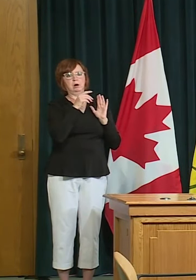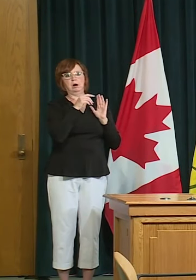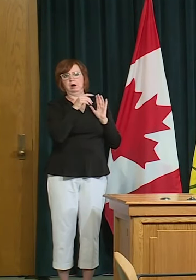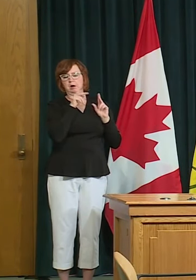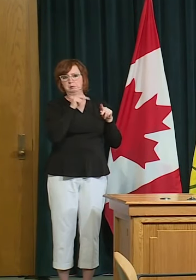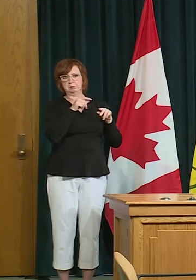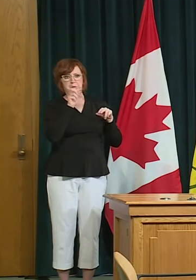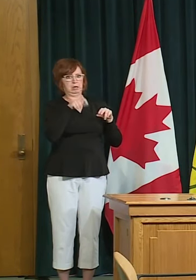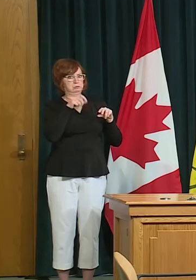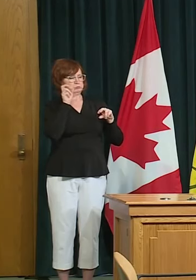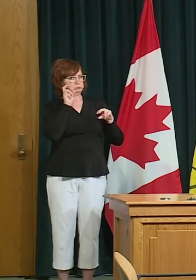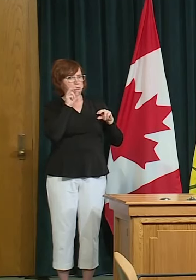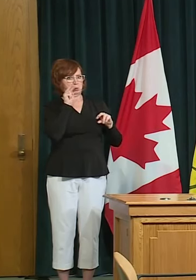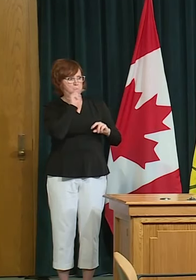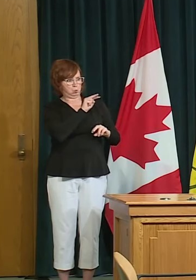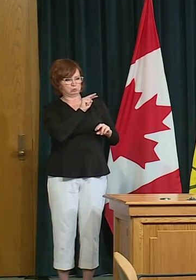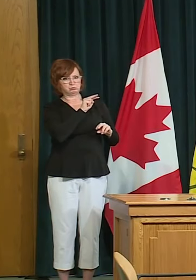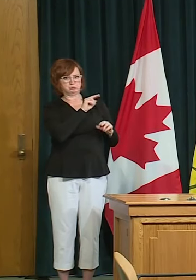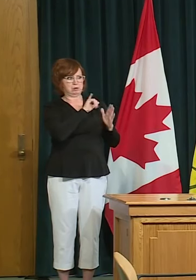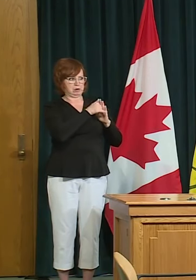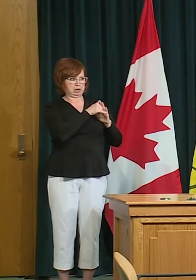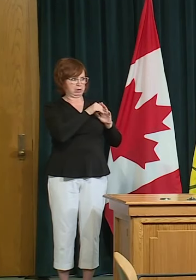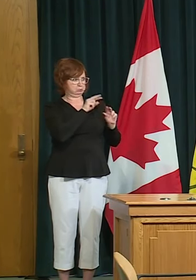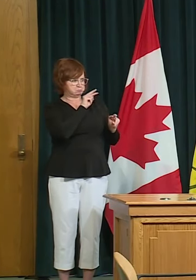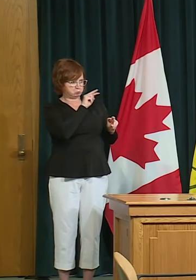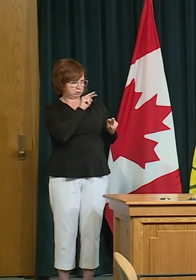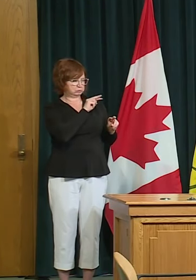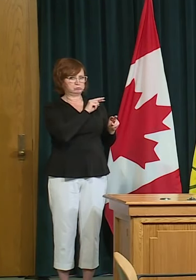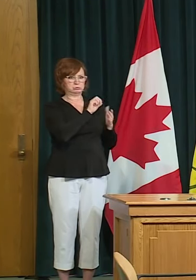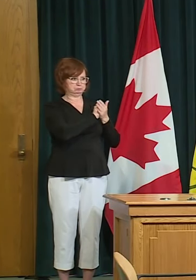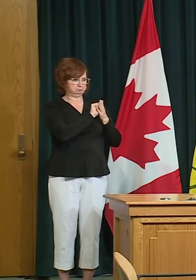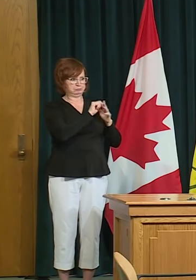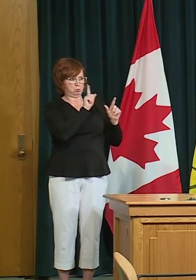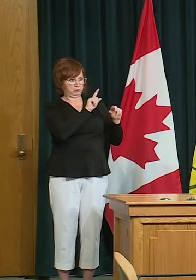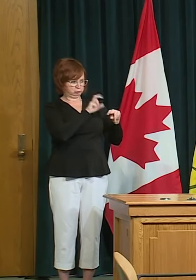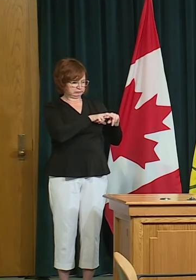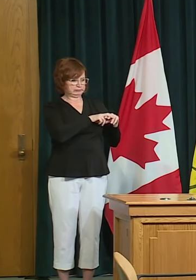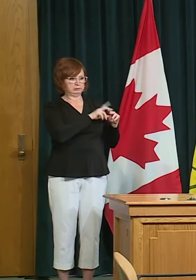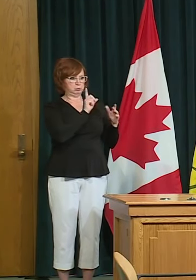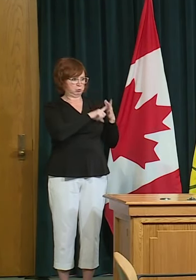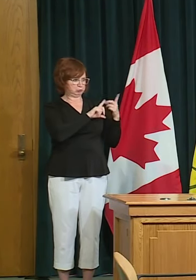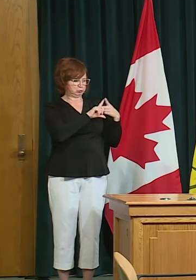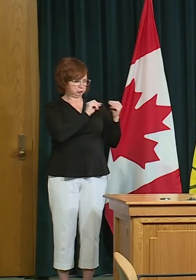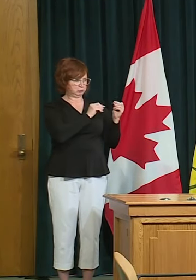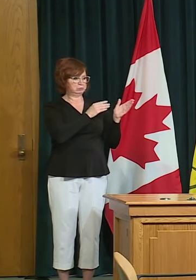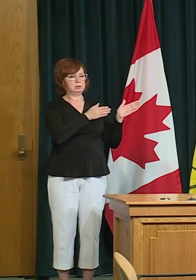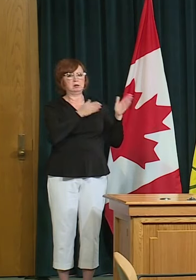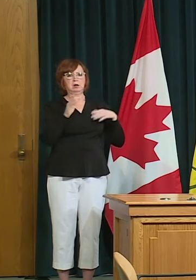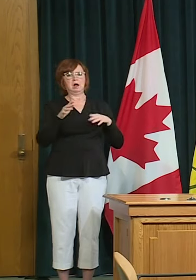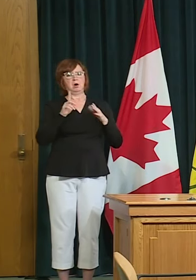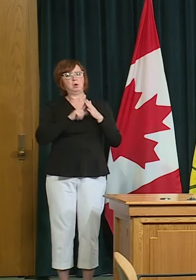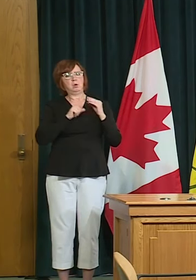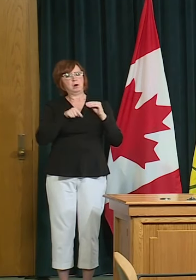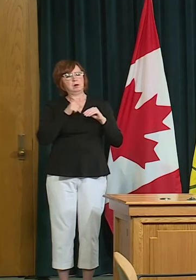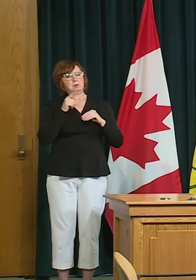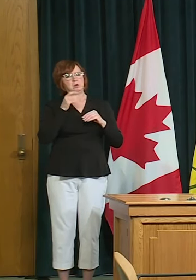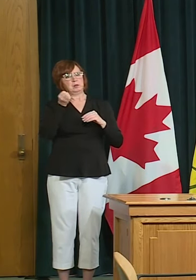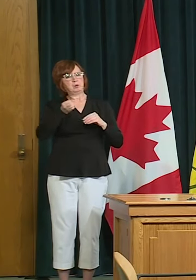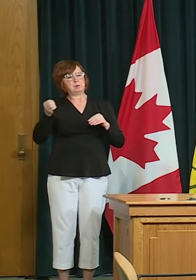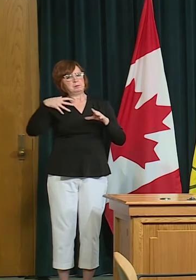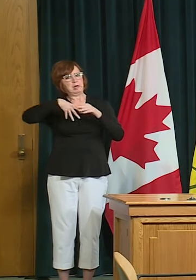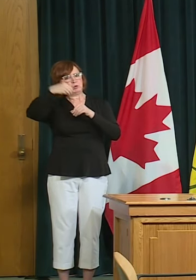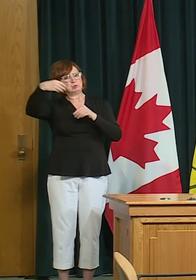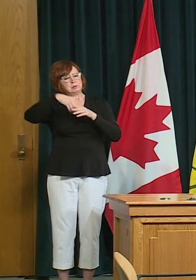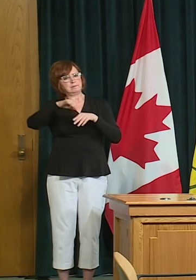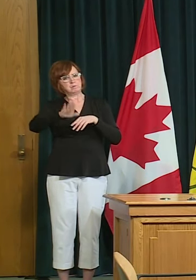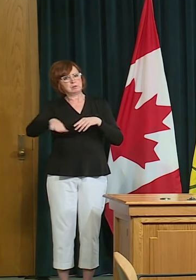supervised a lot of play structures other settings while they're safe because they're outdoors it really have to be and that guidance will come in terms